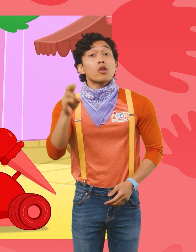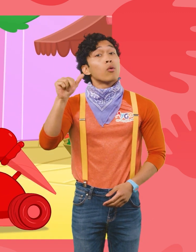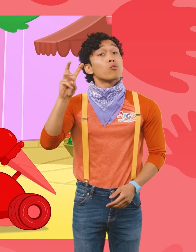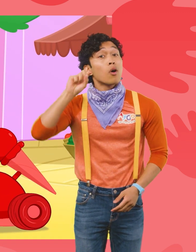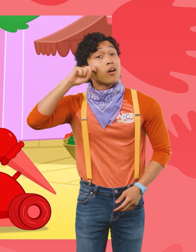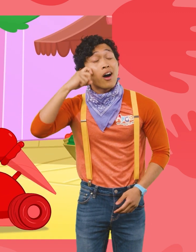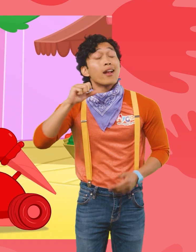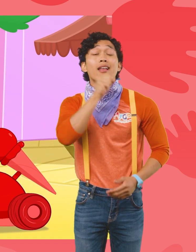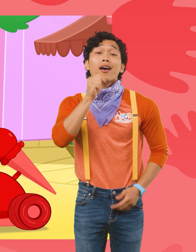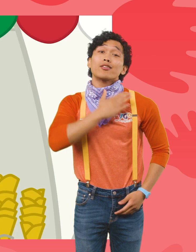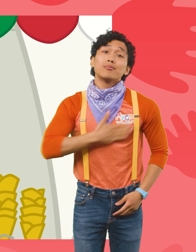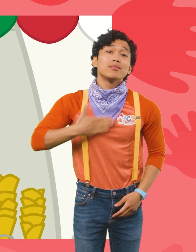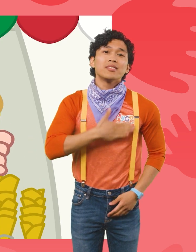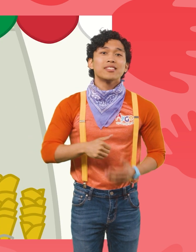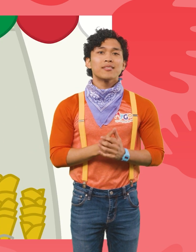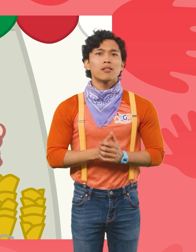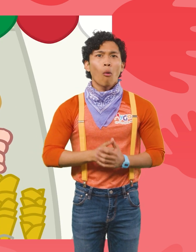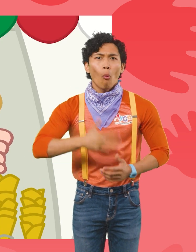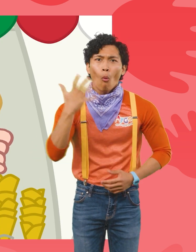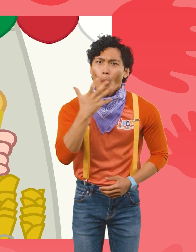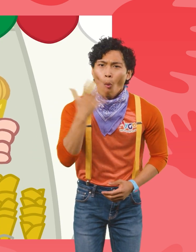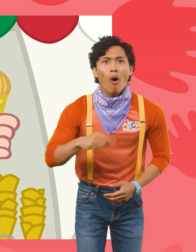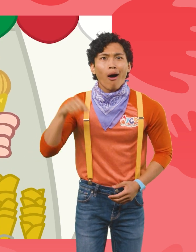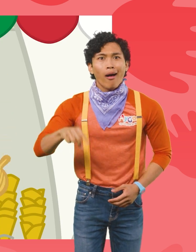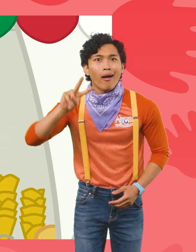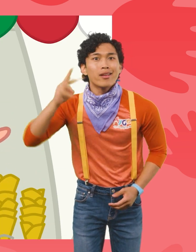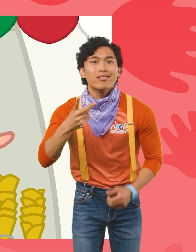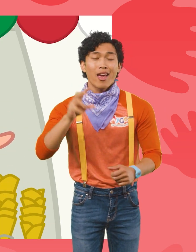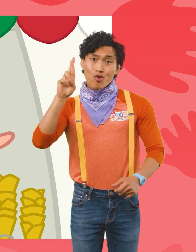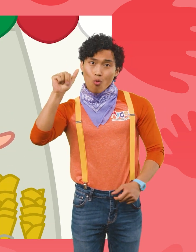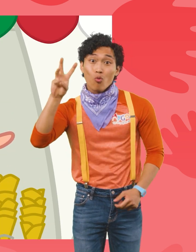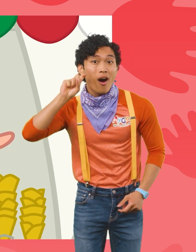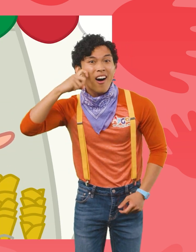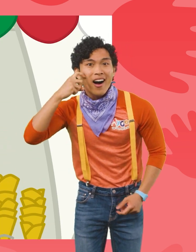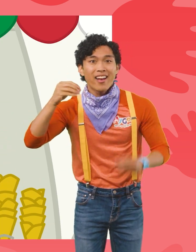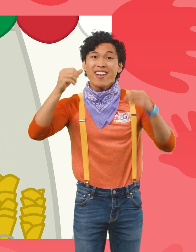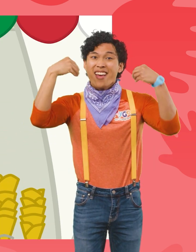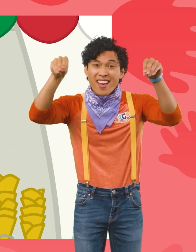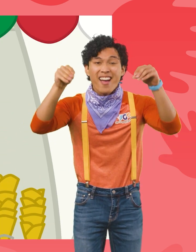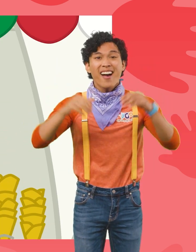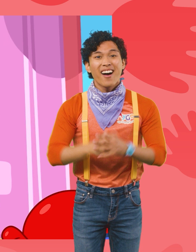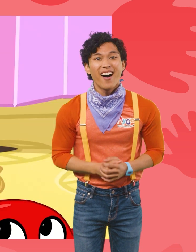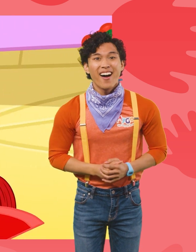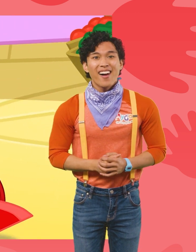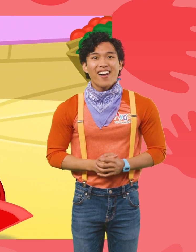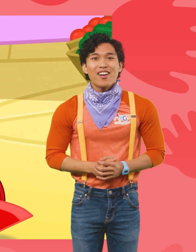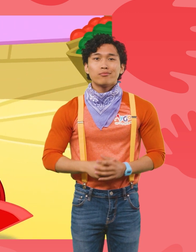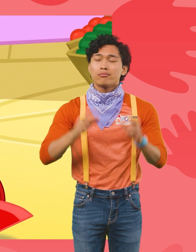ice cream, please. Wow! This is the second raw onion ice cream I've sold. Back to Daddy